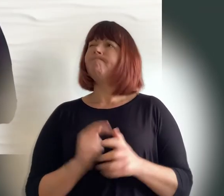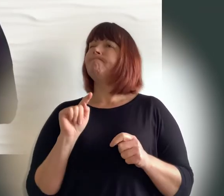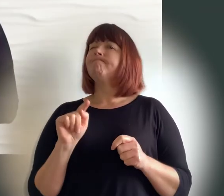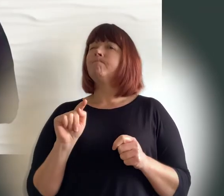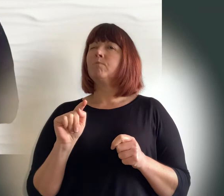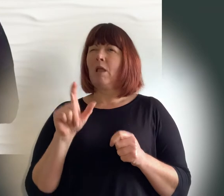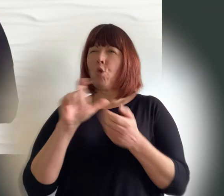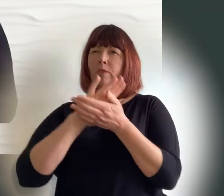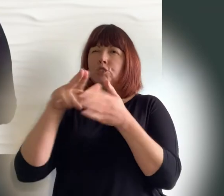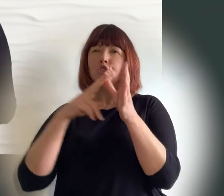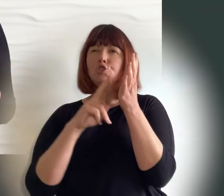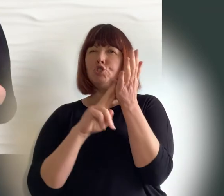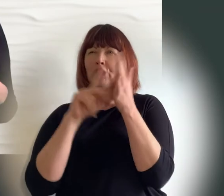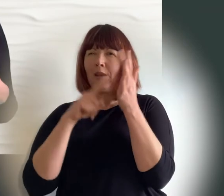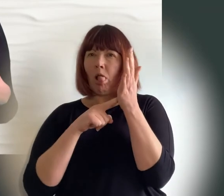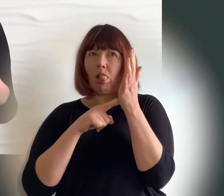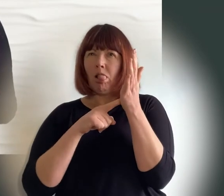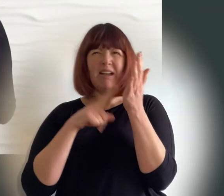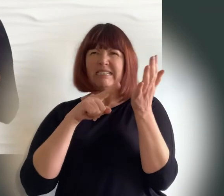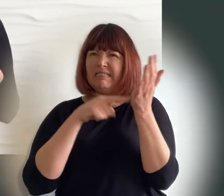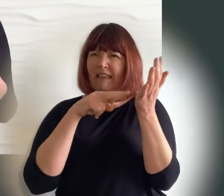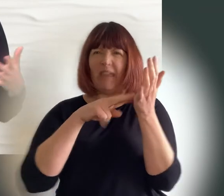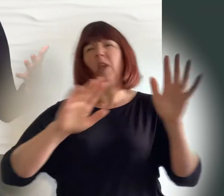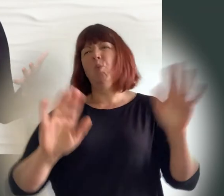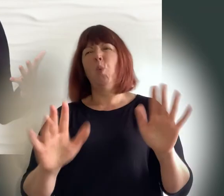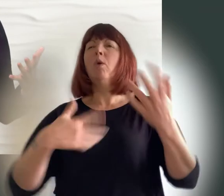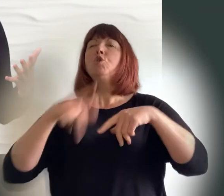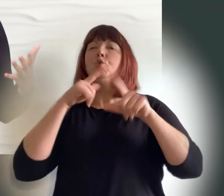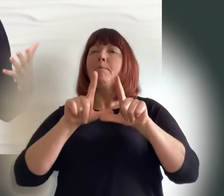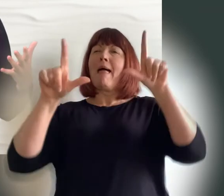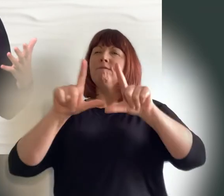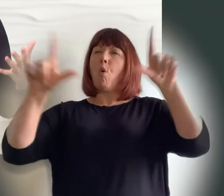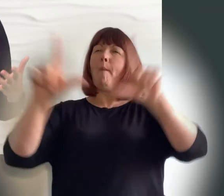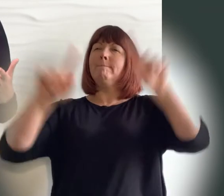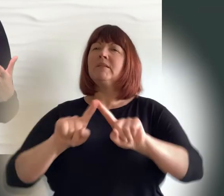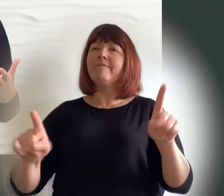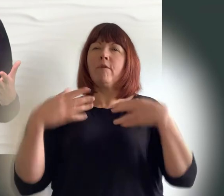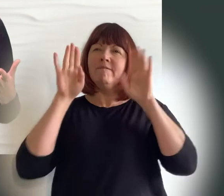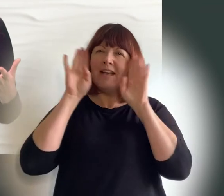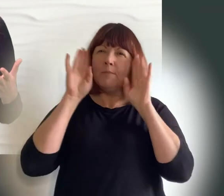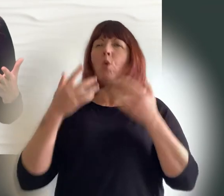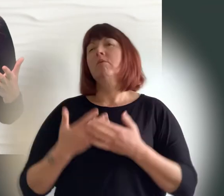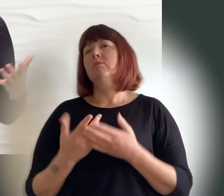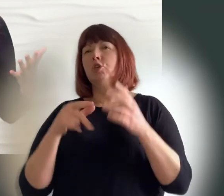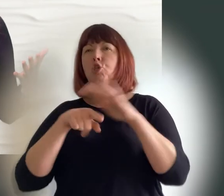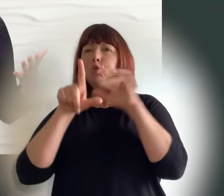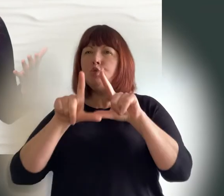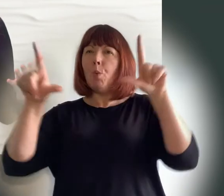TV channel but a streaming platform such as Vimeo YouTube or Facebook just like a live TV broadcast if you're not watching the stream